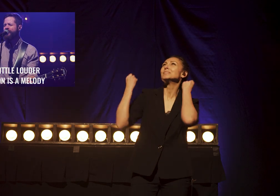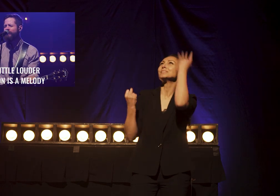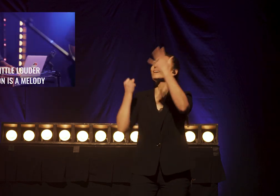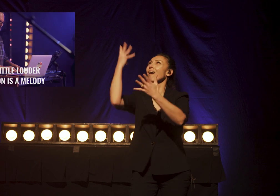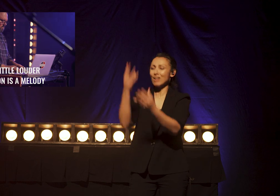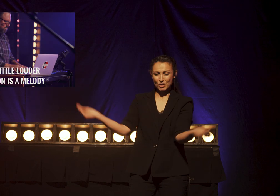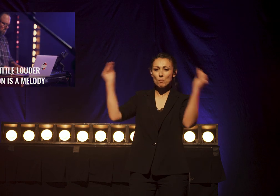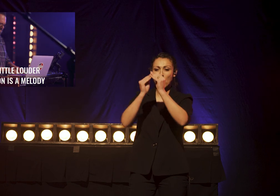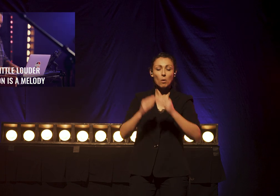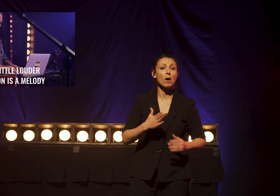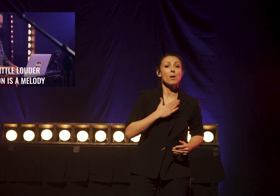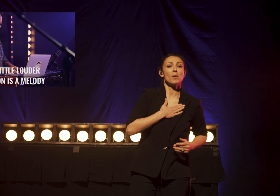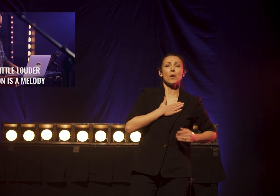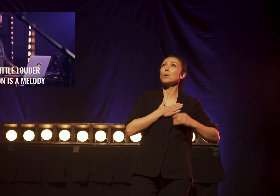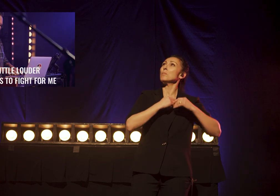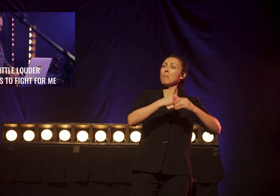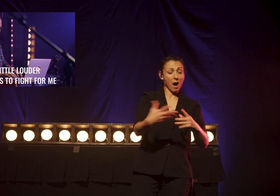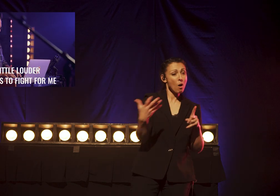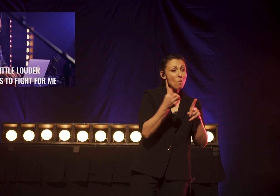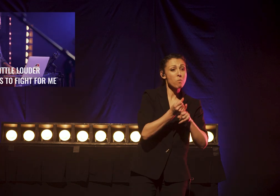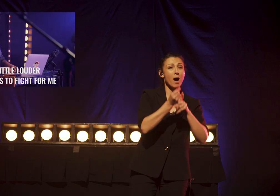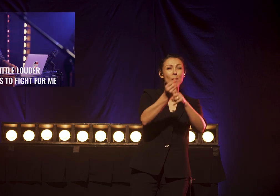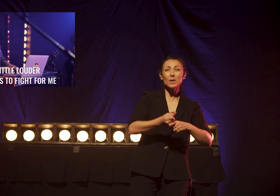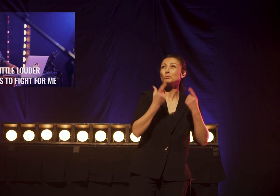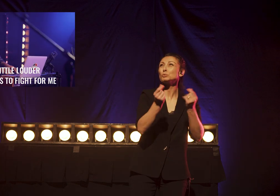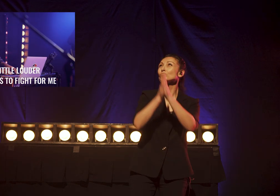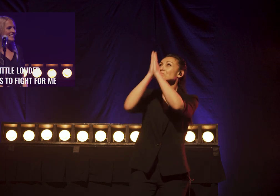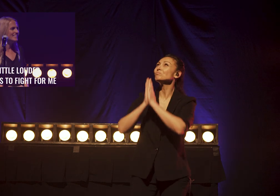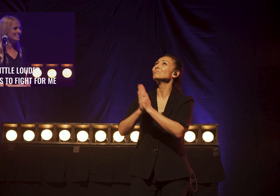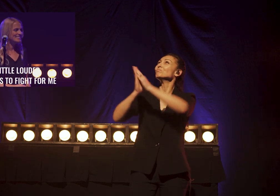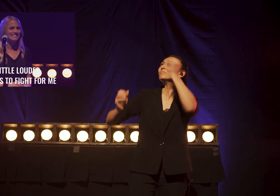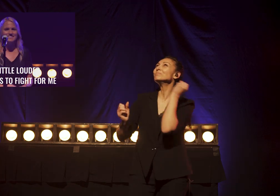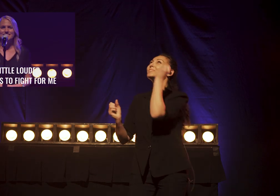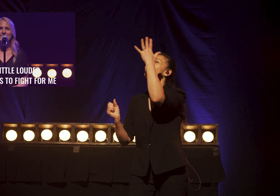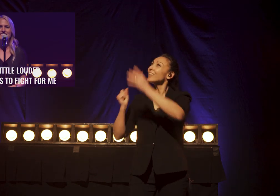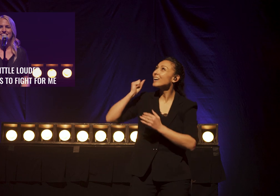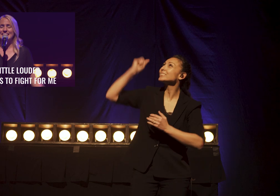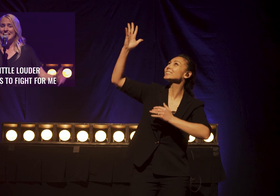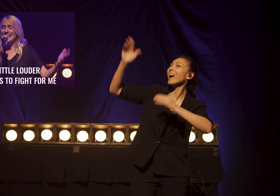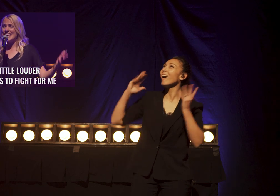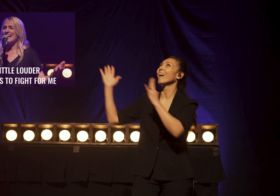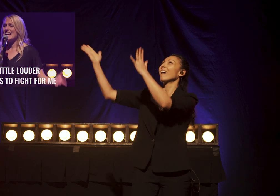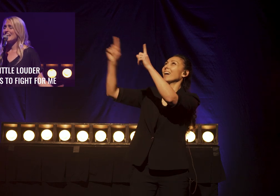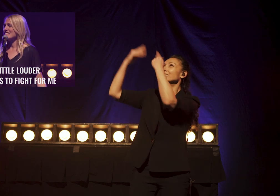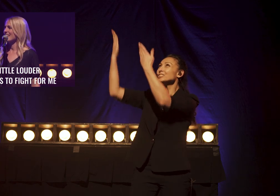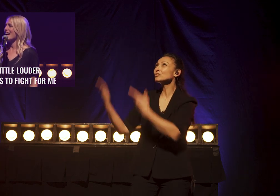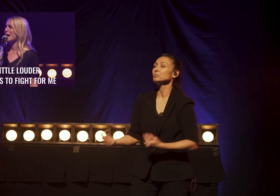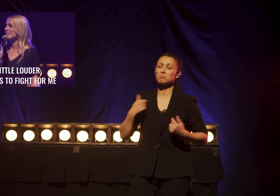My weapon is a melody Sing a little louder Heaven comes